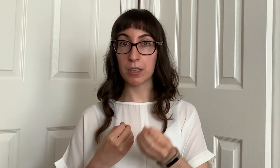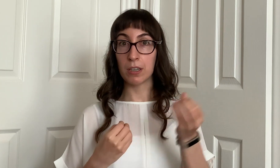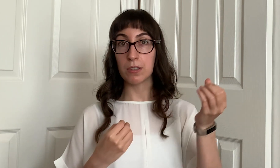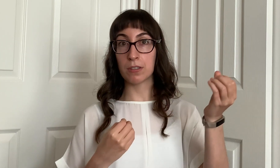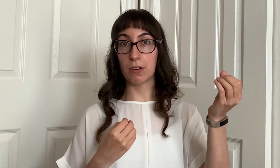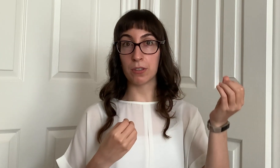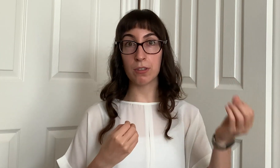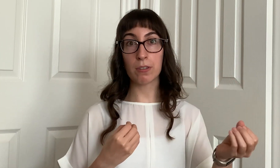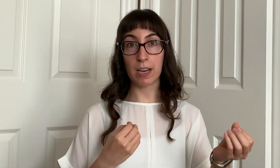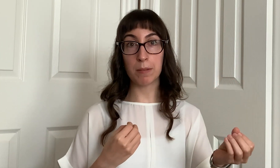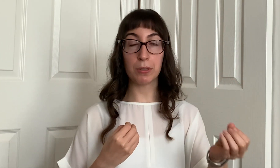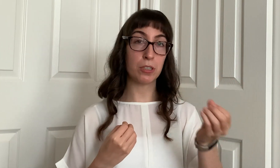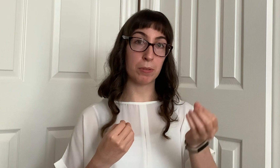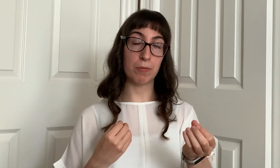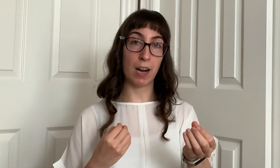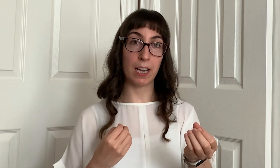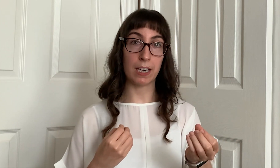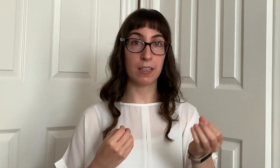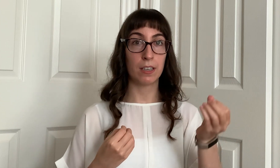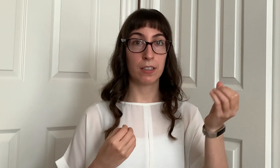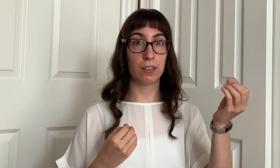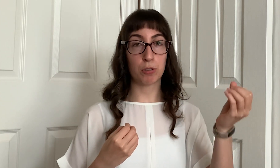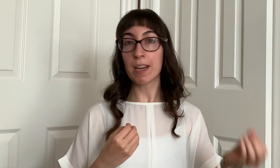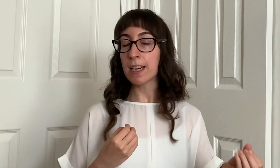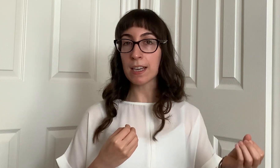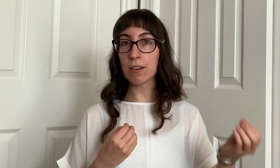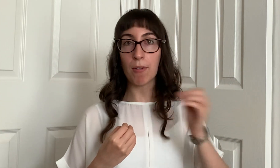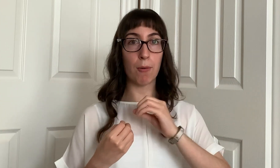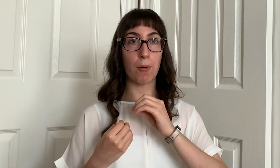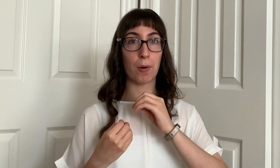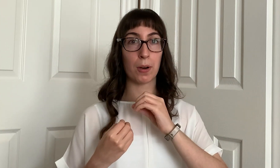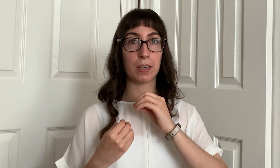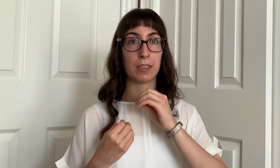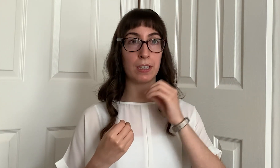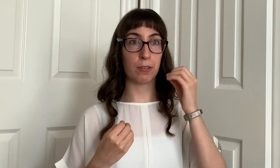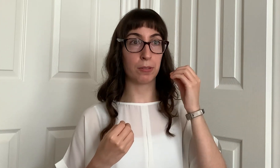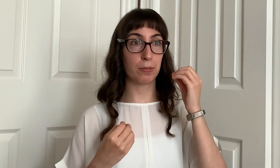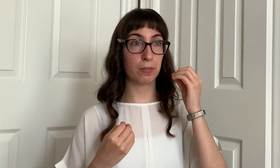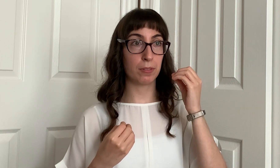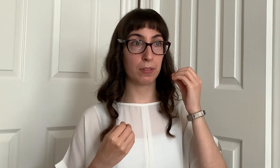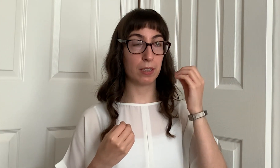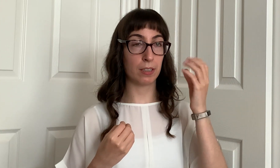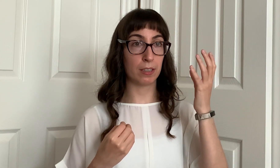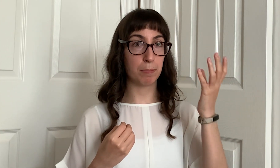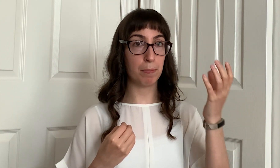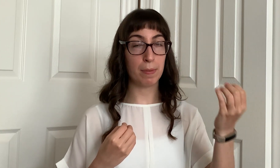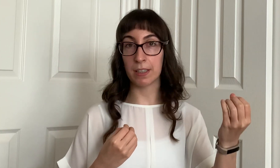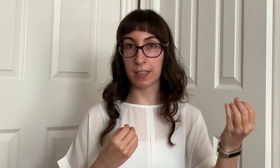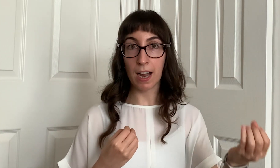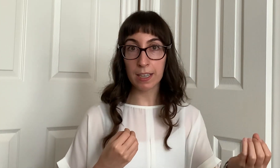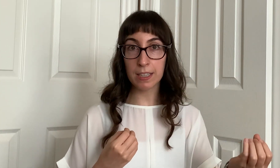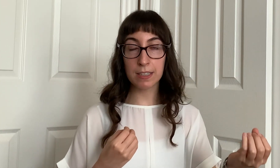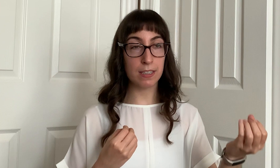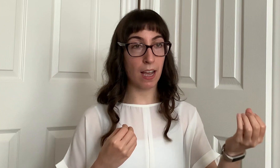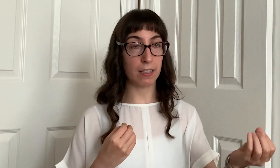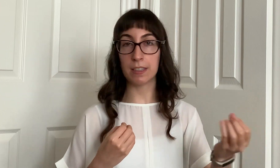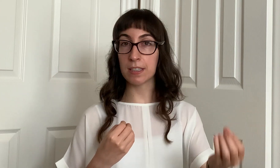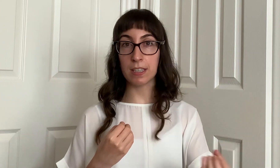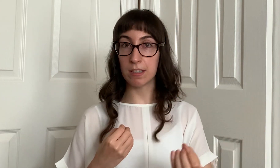so you're able to provide the training or you know the the guidance that this